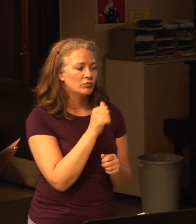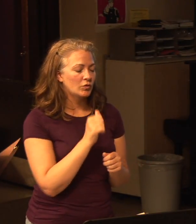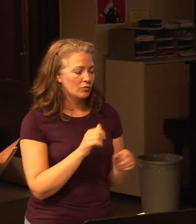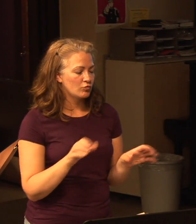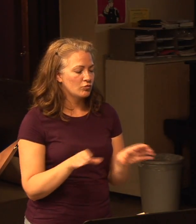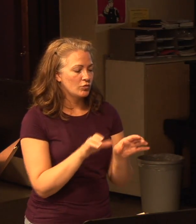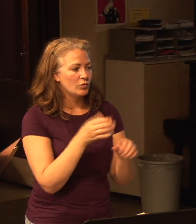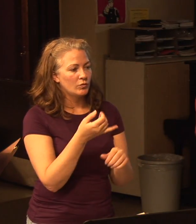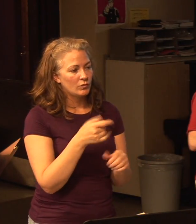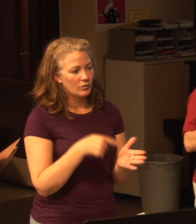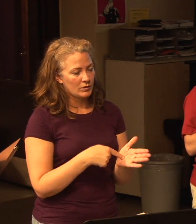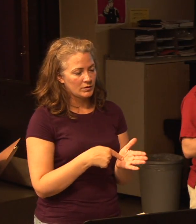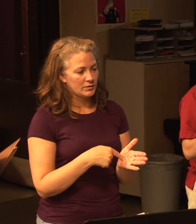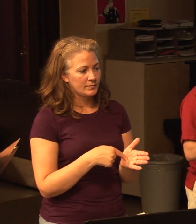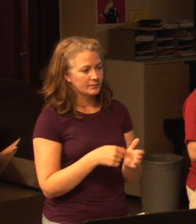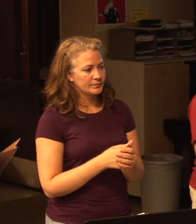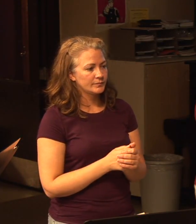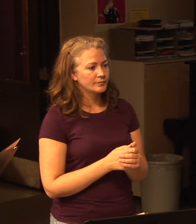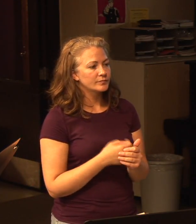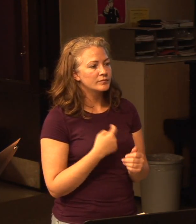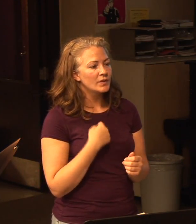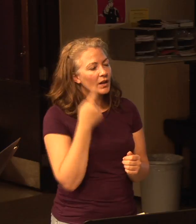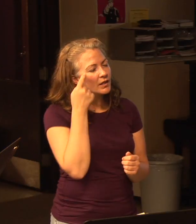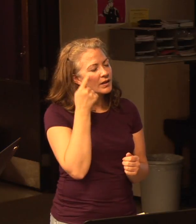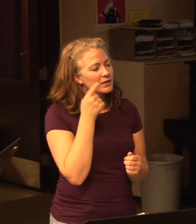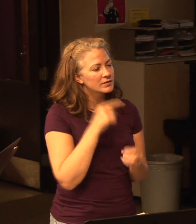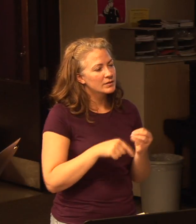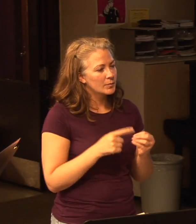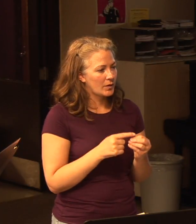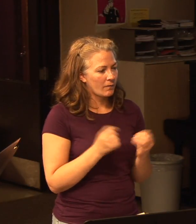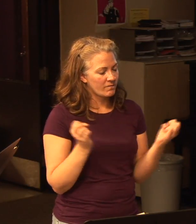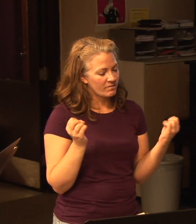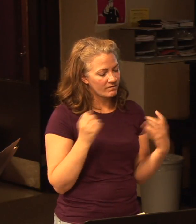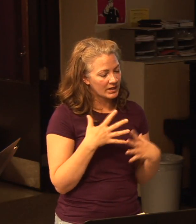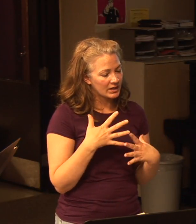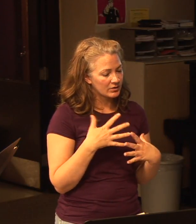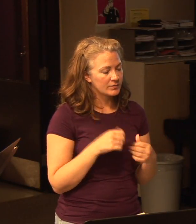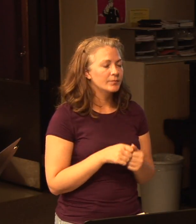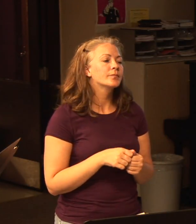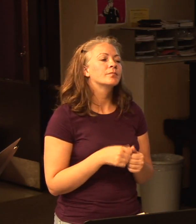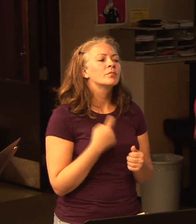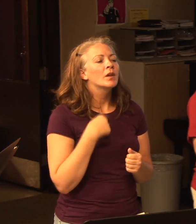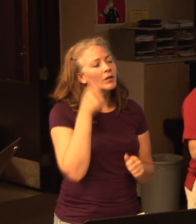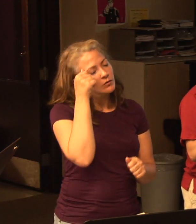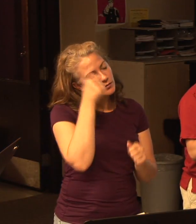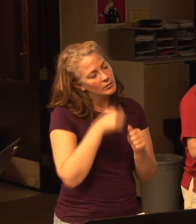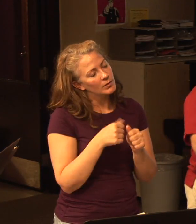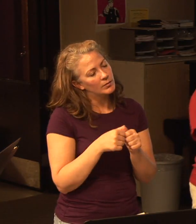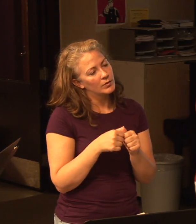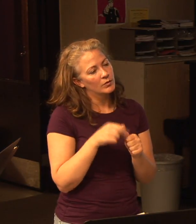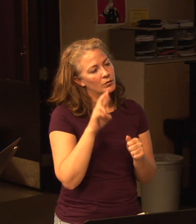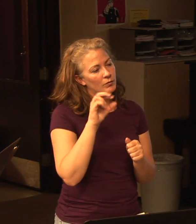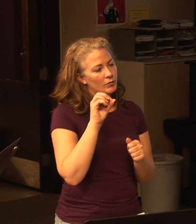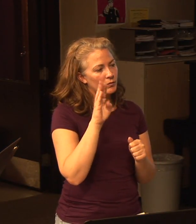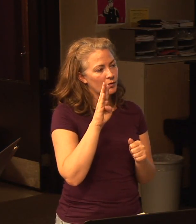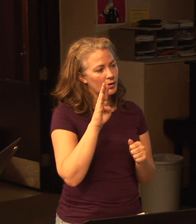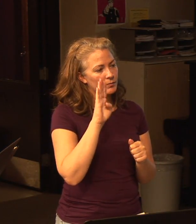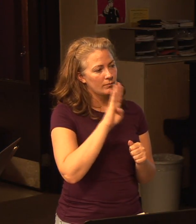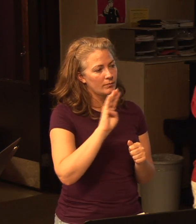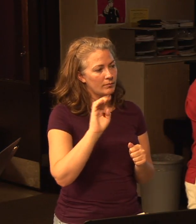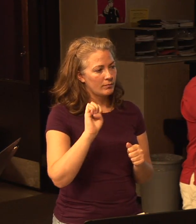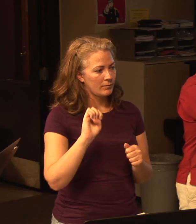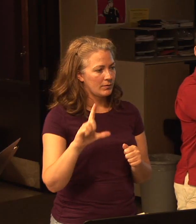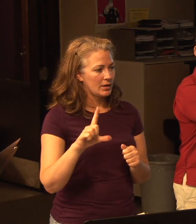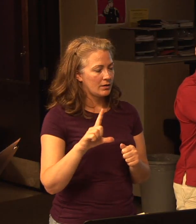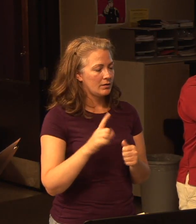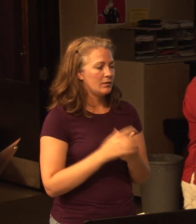belittle all that. But, You know, I think it's a lot about fear. And I'm reminded of something that, Rob Bell in his video, Bullhorn Guy says, know, Talking about Bullhorn Guy.